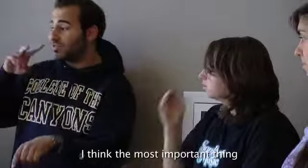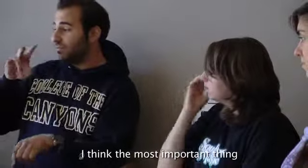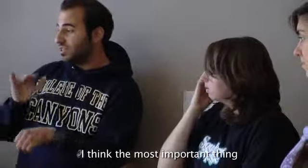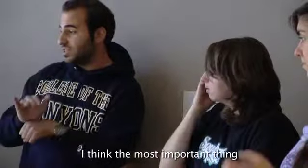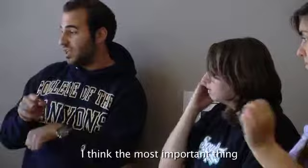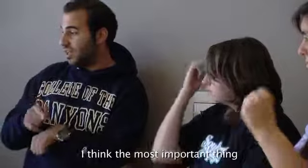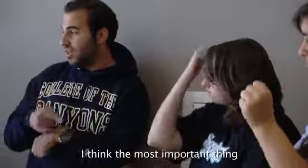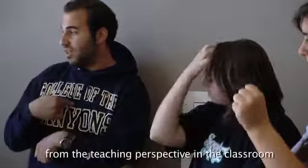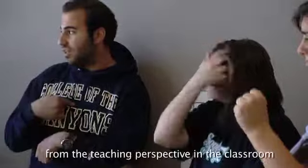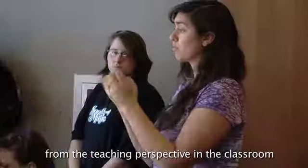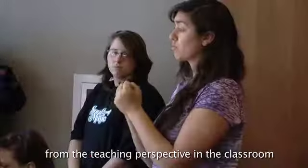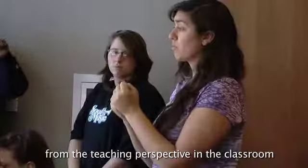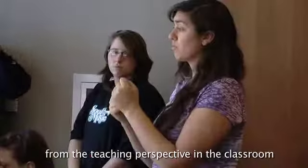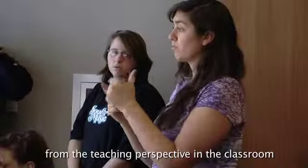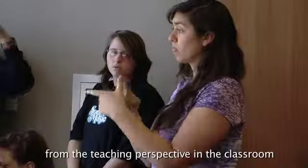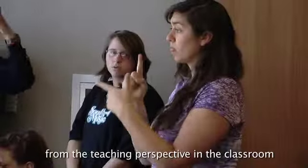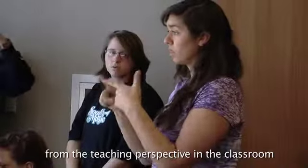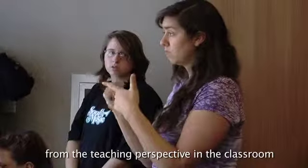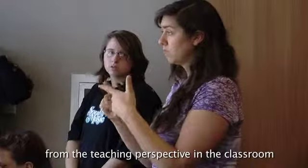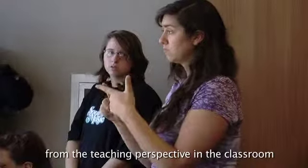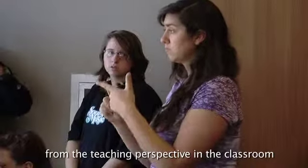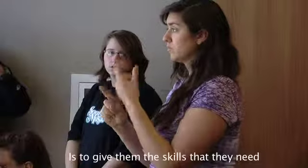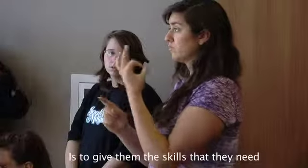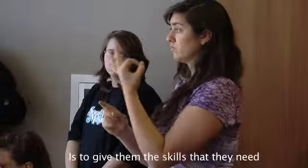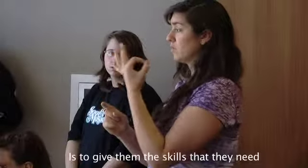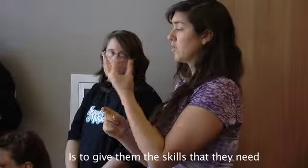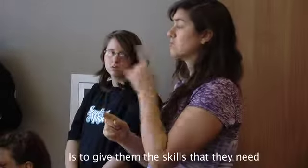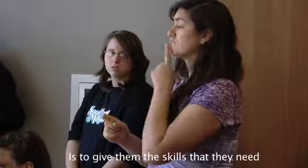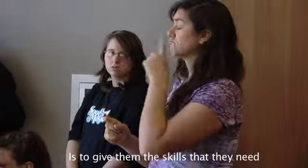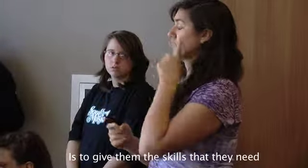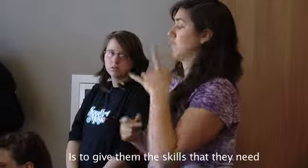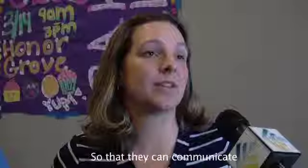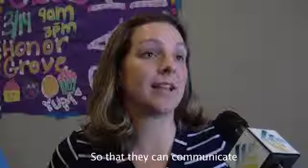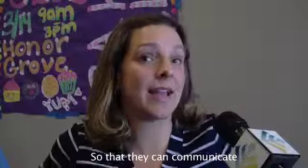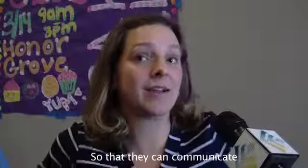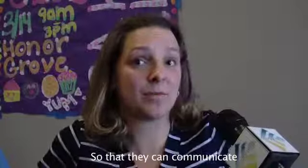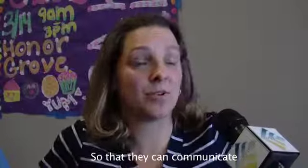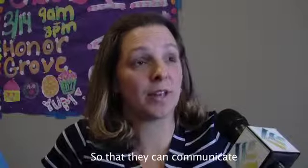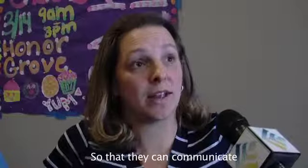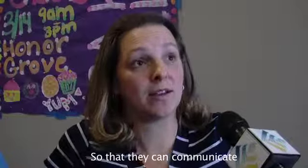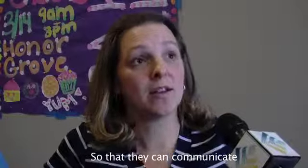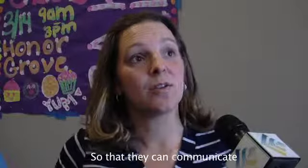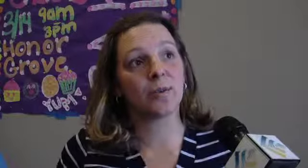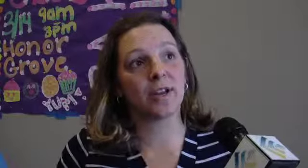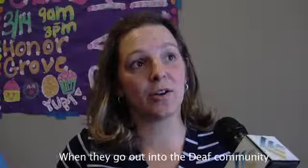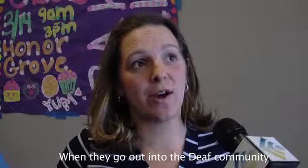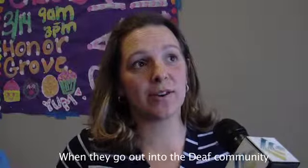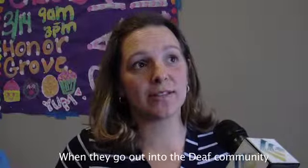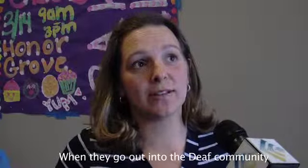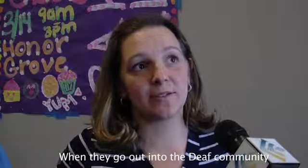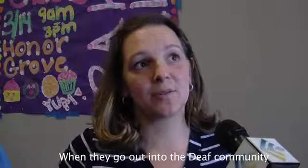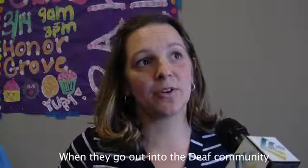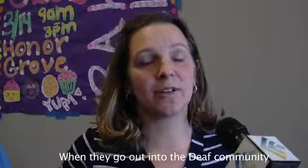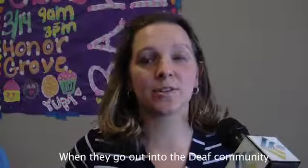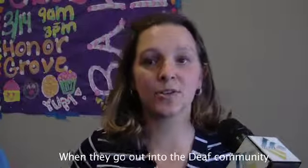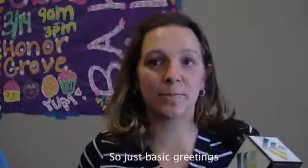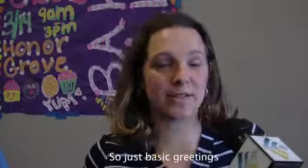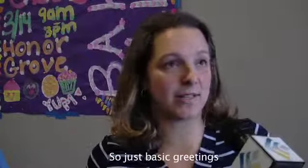from the teaching perspective in the classroom is to give them the skills that they need so that they can communicate when they go out into the deaf community. So just basic